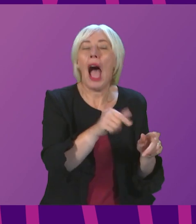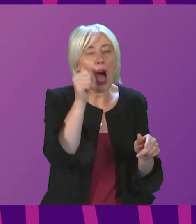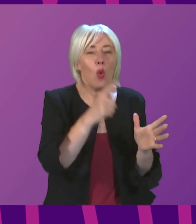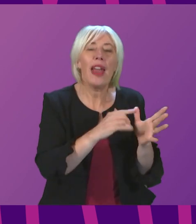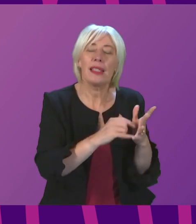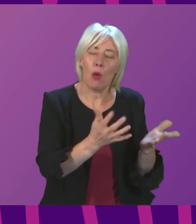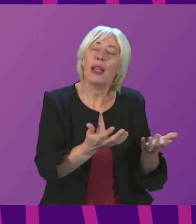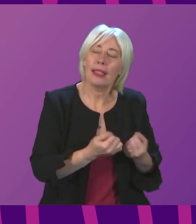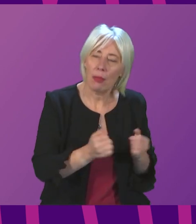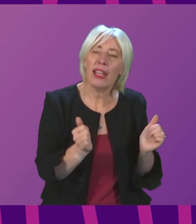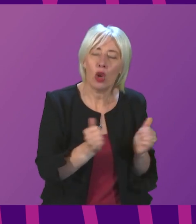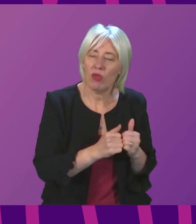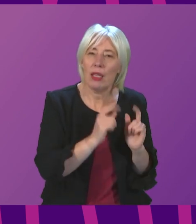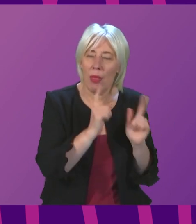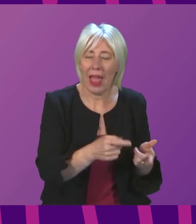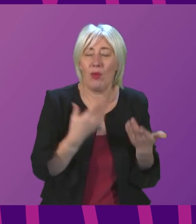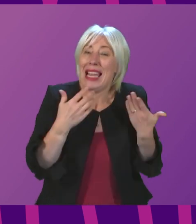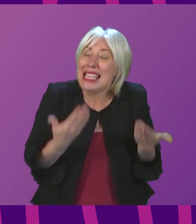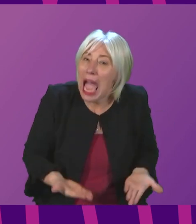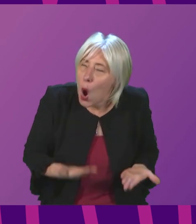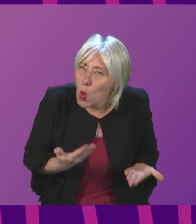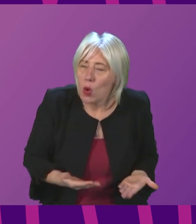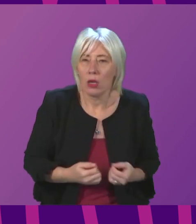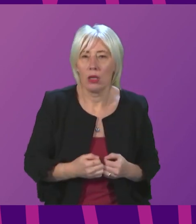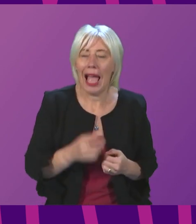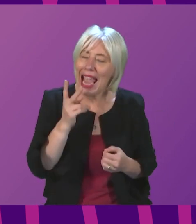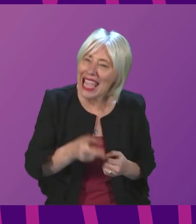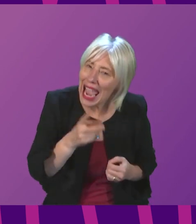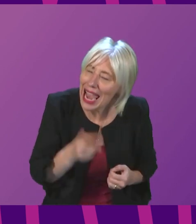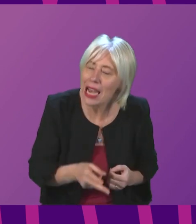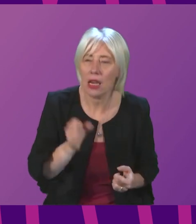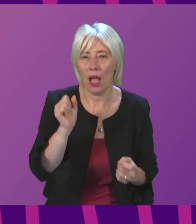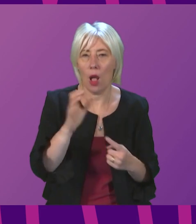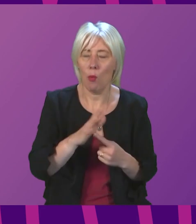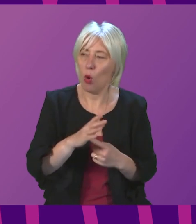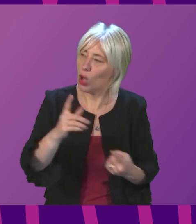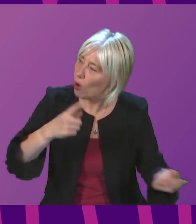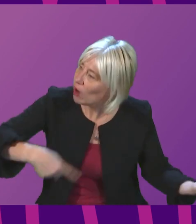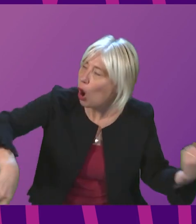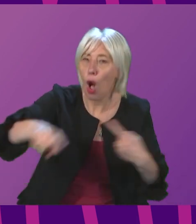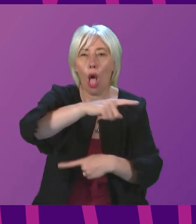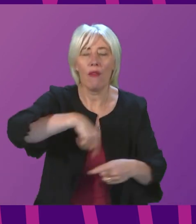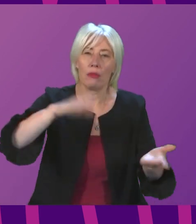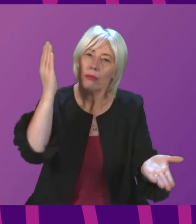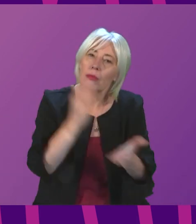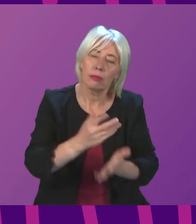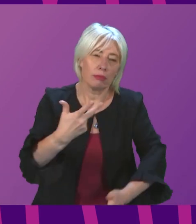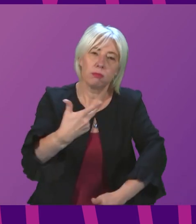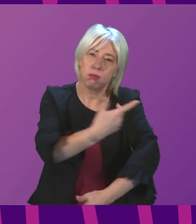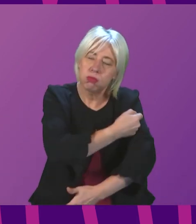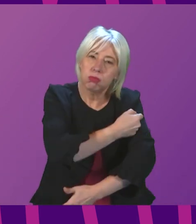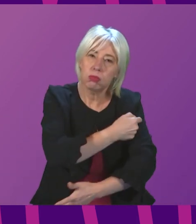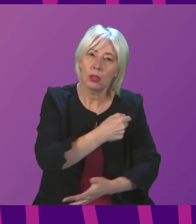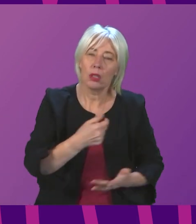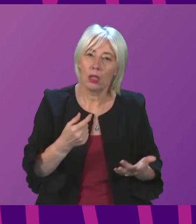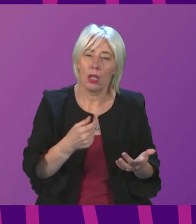that and accepts that, but that is why right now, yet again, the most important thing we need to do is get vaccines into people's arms as quickly